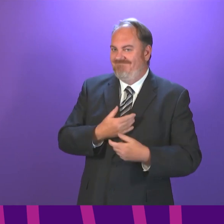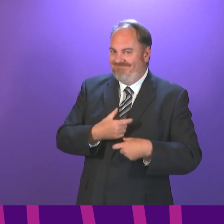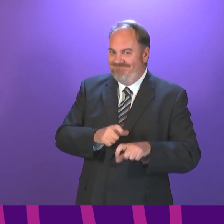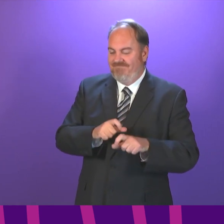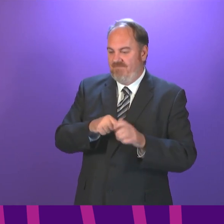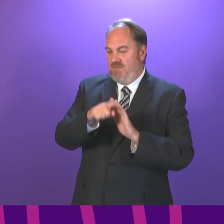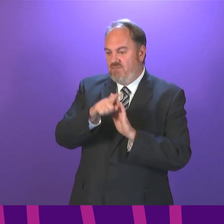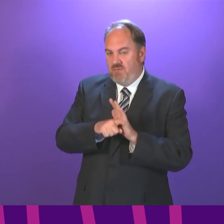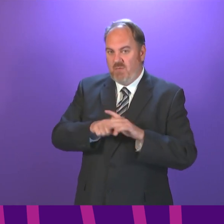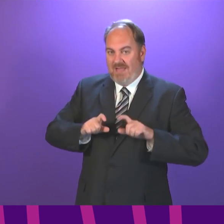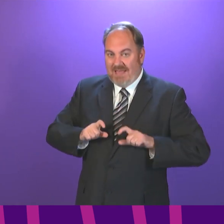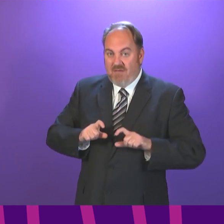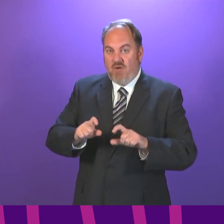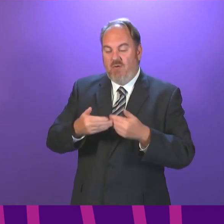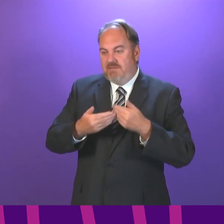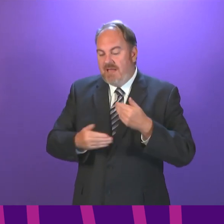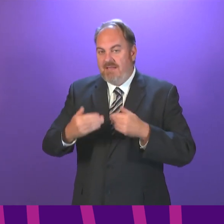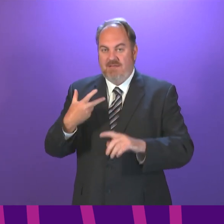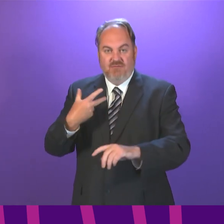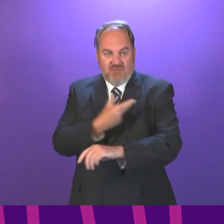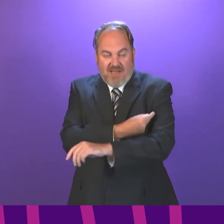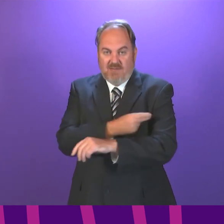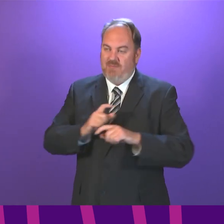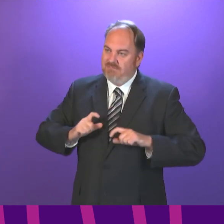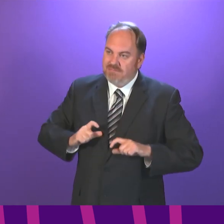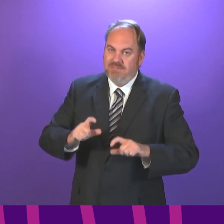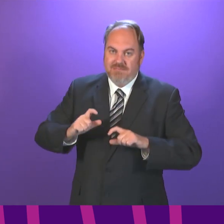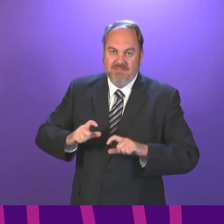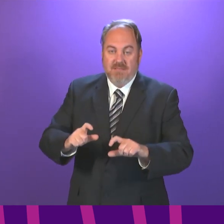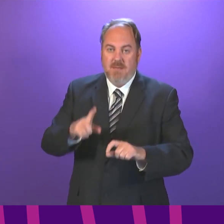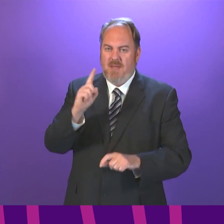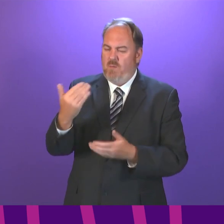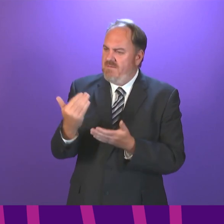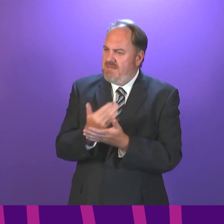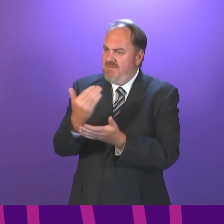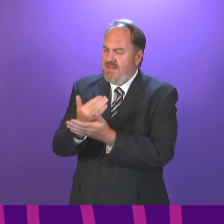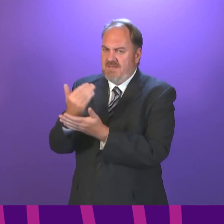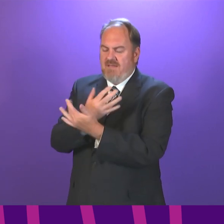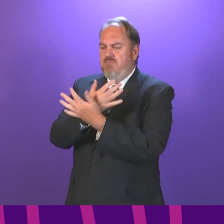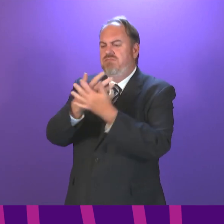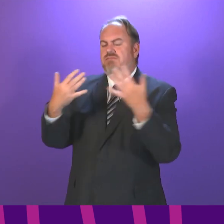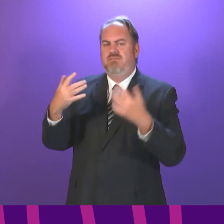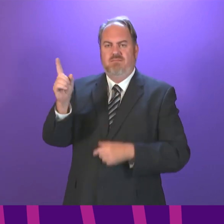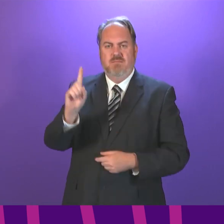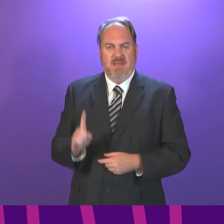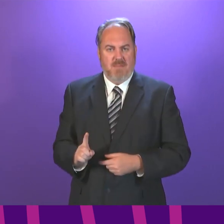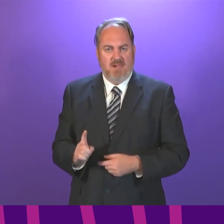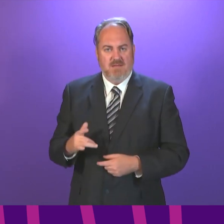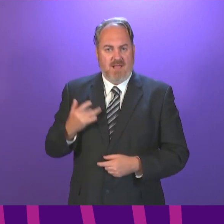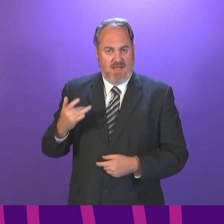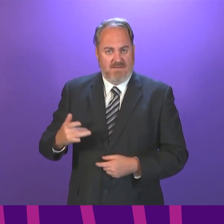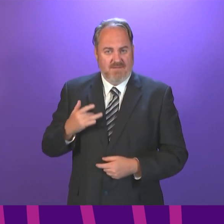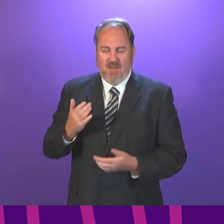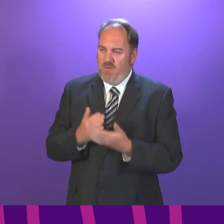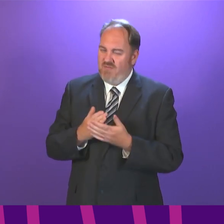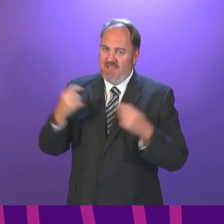come. It may become a feature of life, but it has already saved many lives and achieved a huge amount of success.